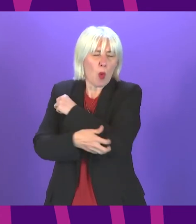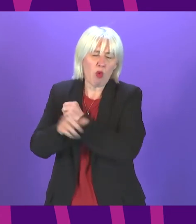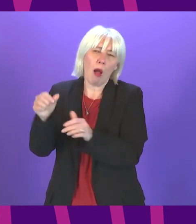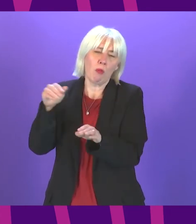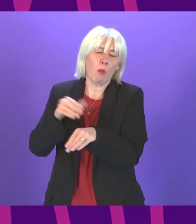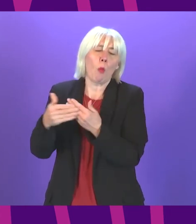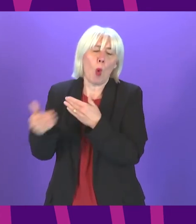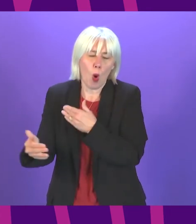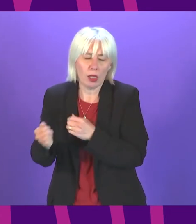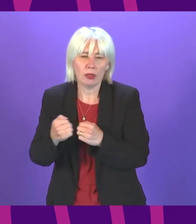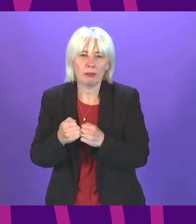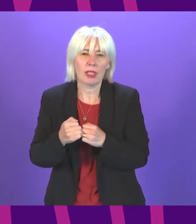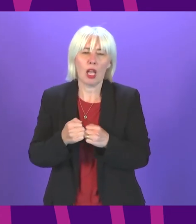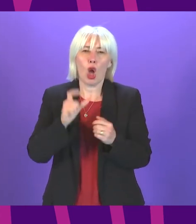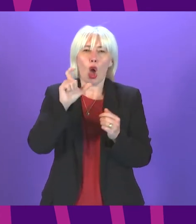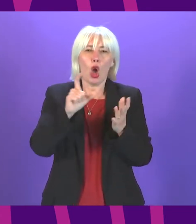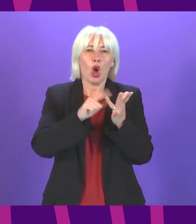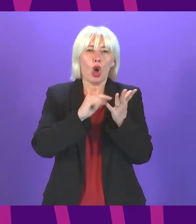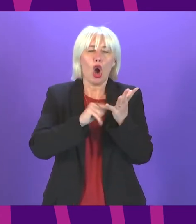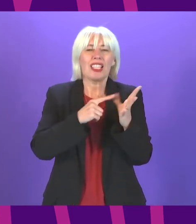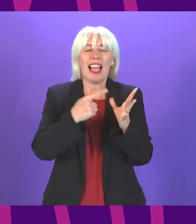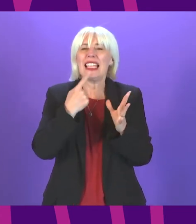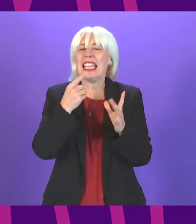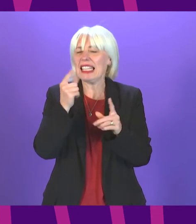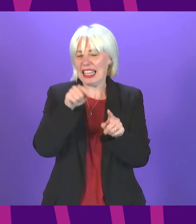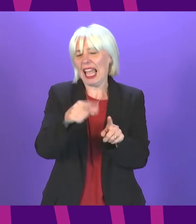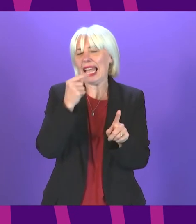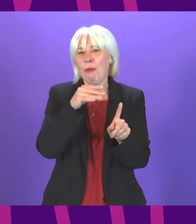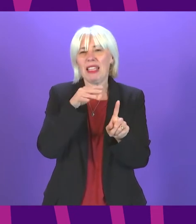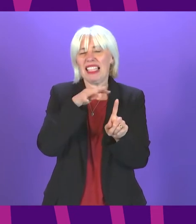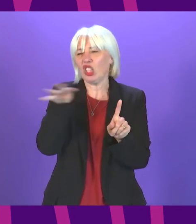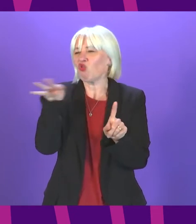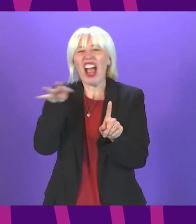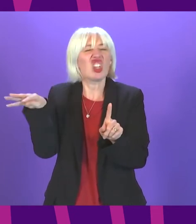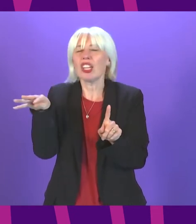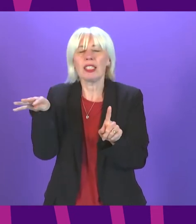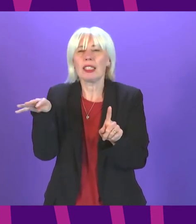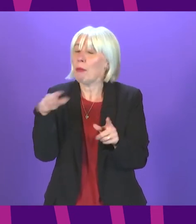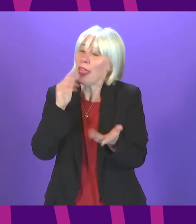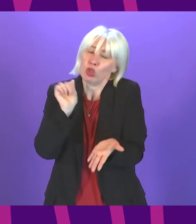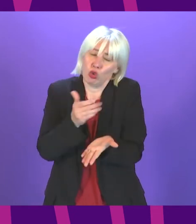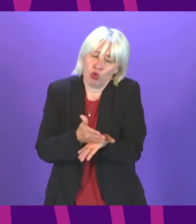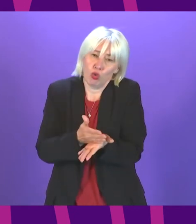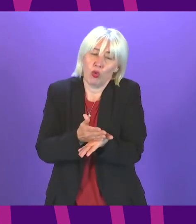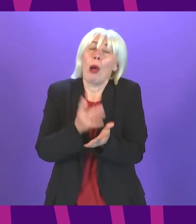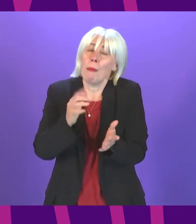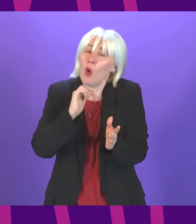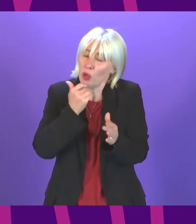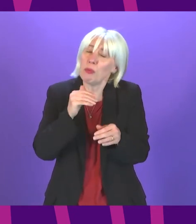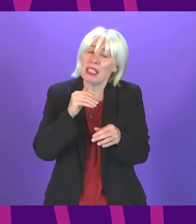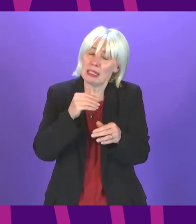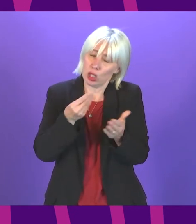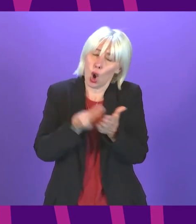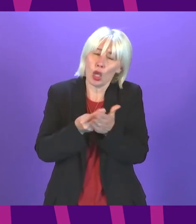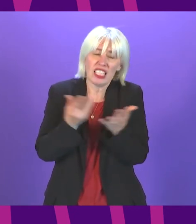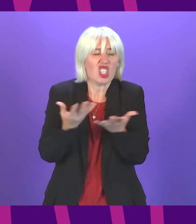care service is a distraction and I certainly do not agree with that however it will come at a cost and we need to tackle that it was obviously